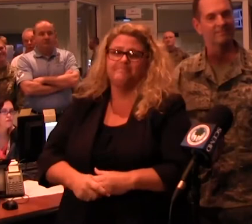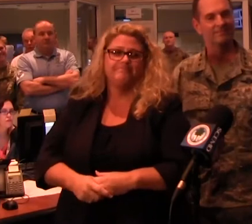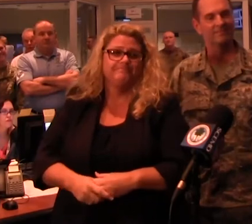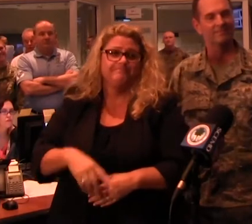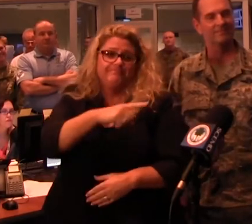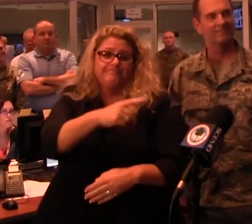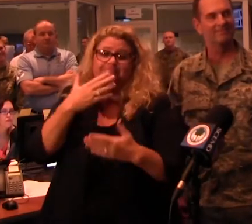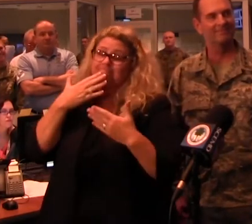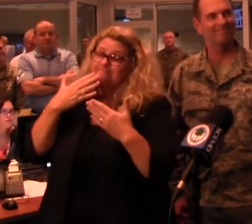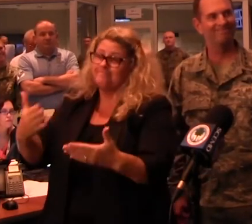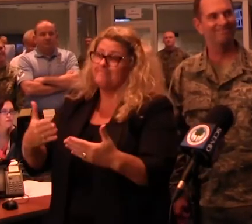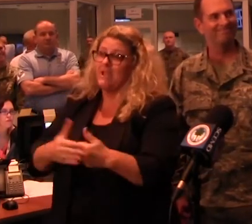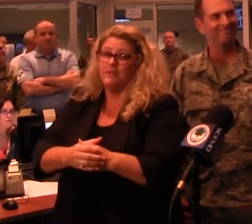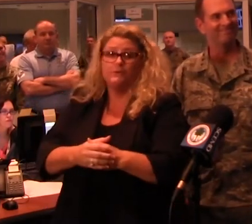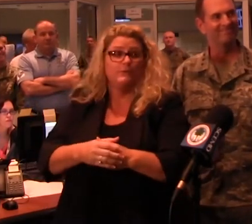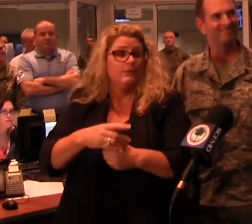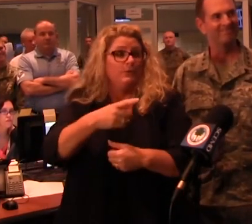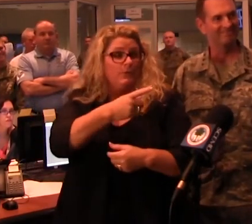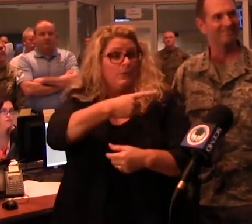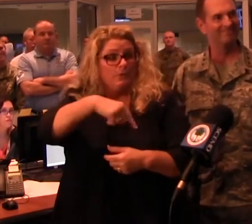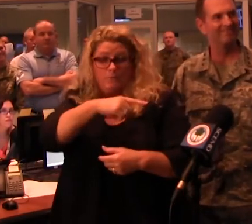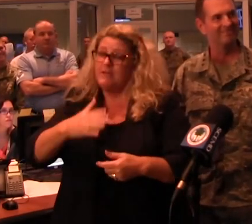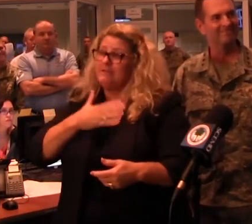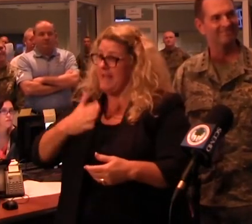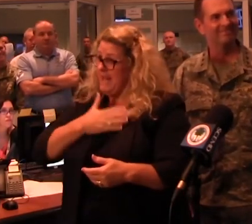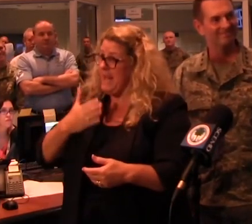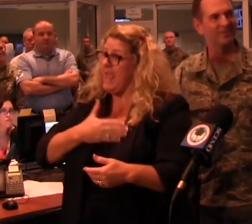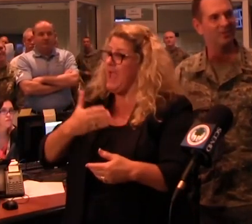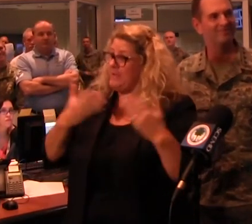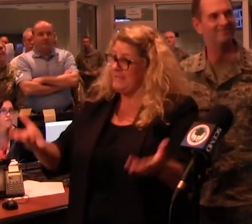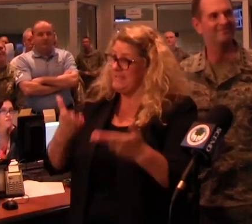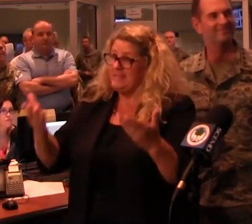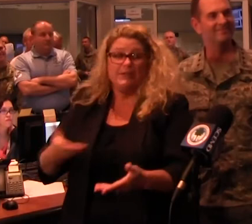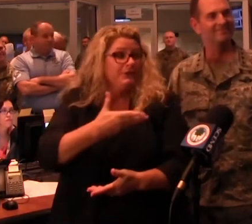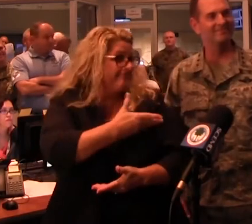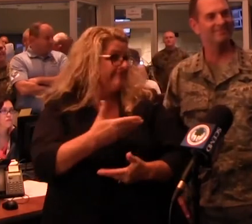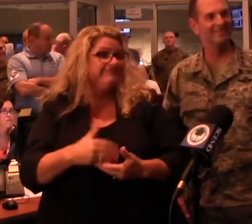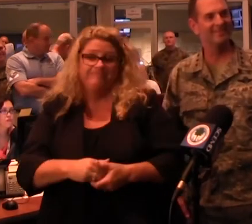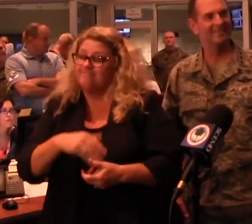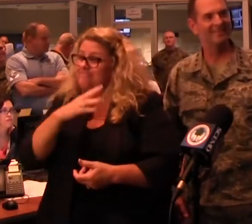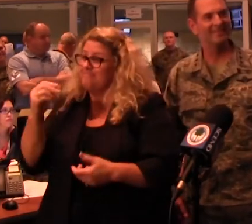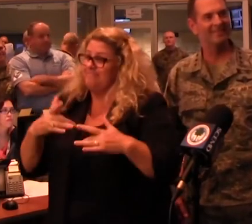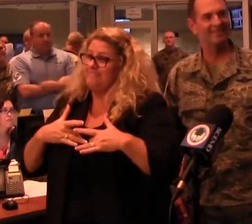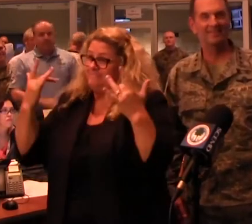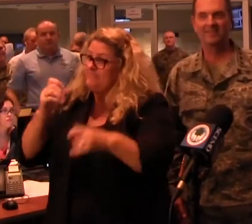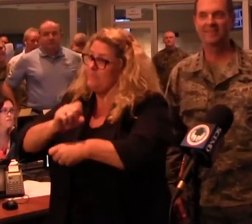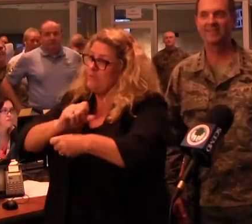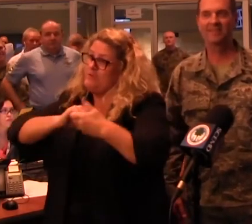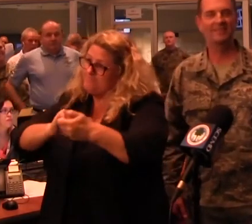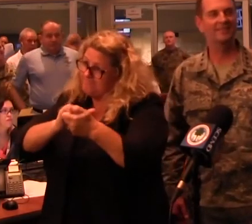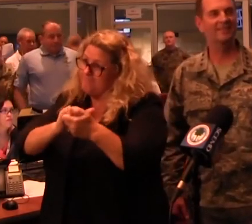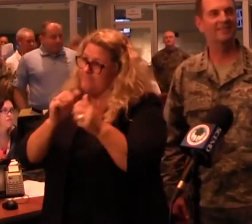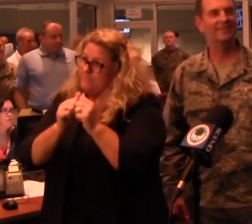Thank you very much. Gentlemen, we're glad you're here, and we are delighted to be working with